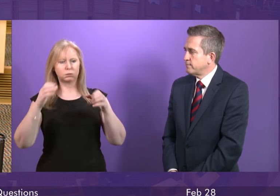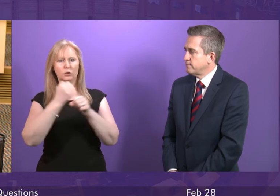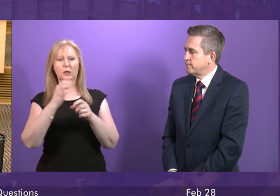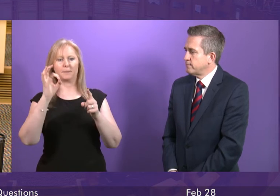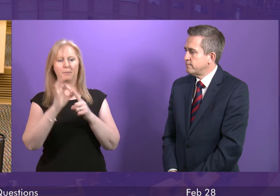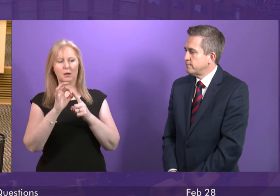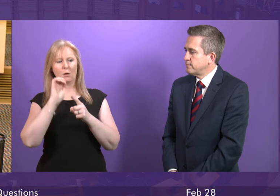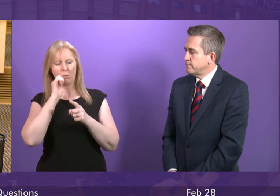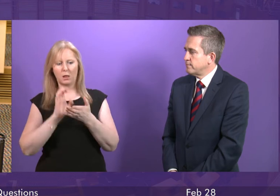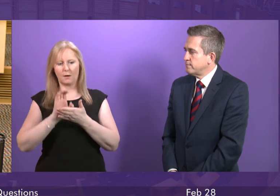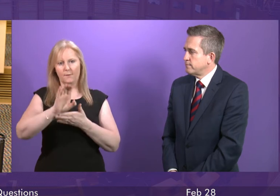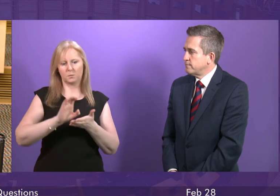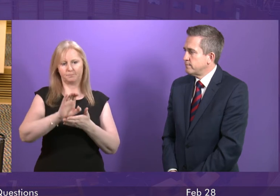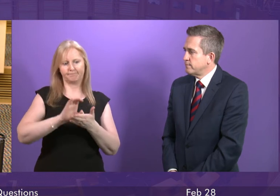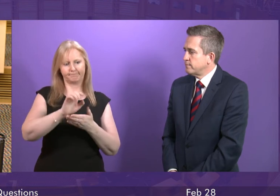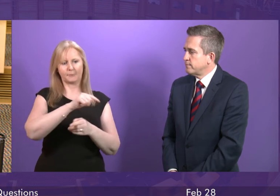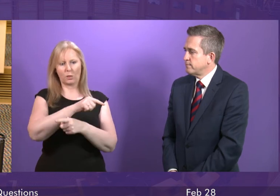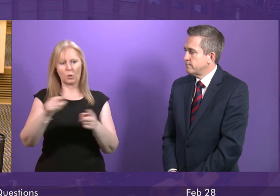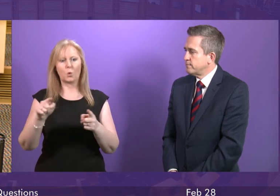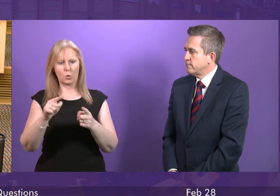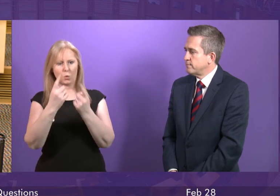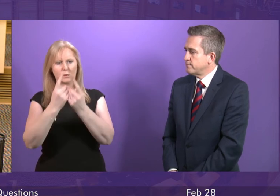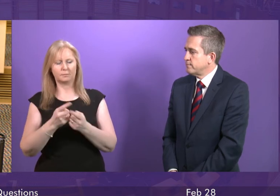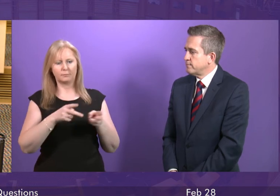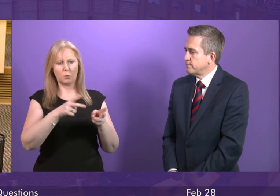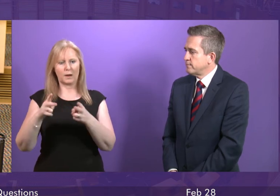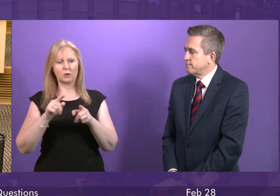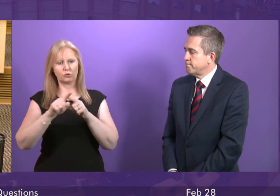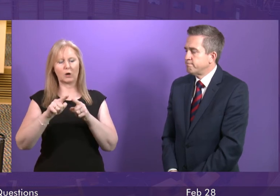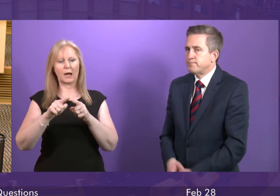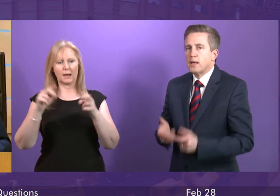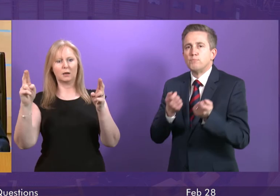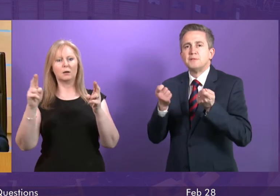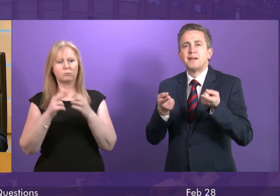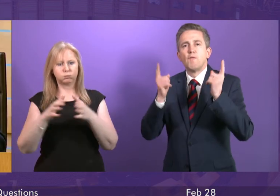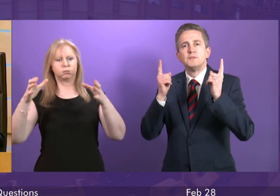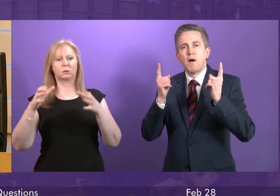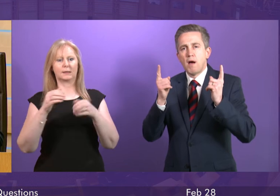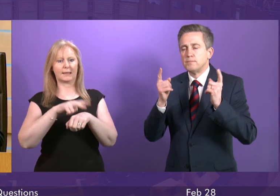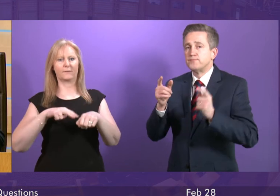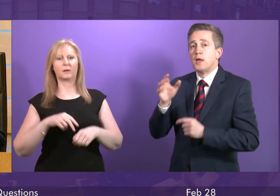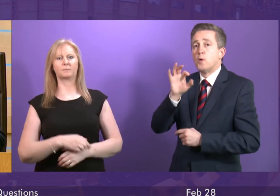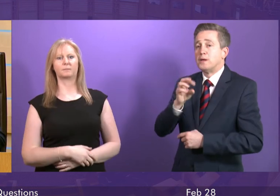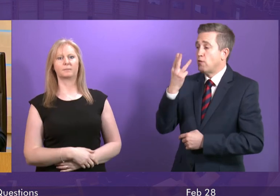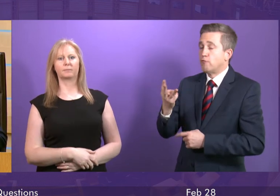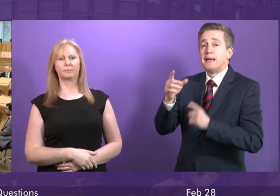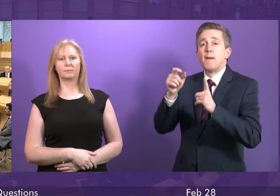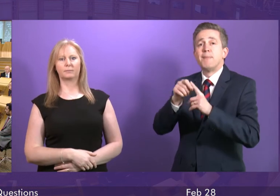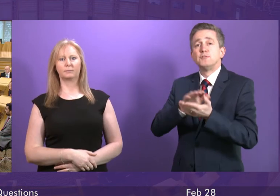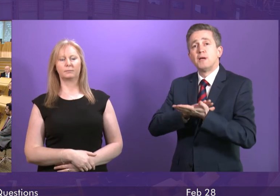to invest in those initiatives to address some of these shortages that do occur. Question three, Patrick Harvey. Thank